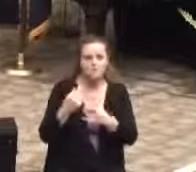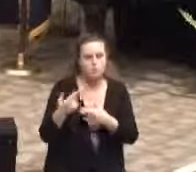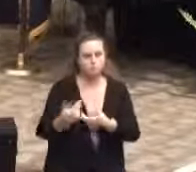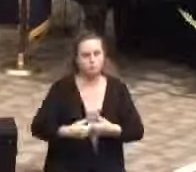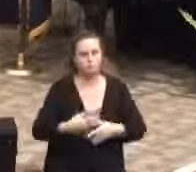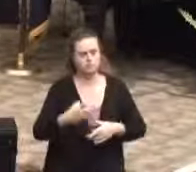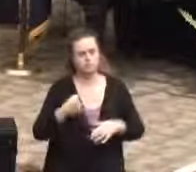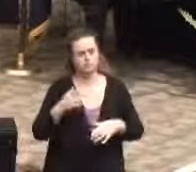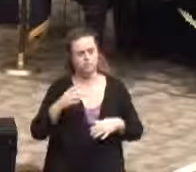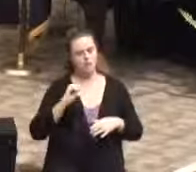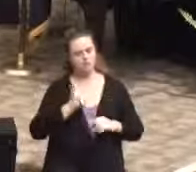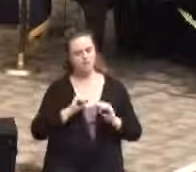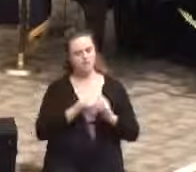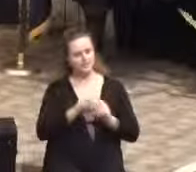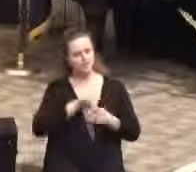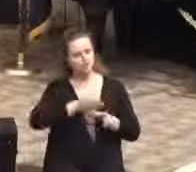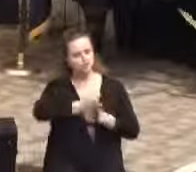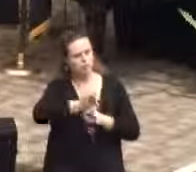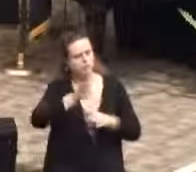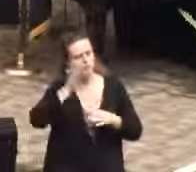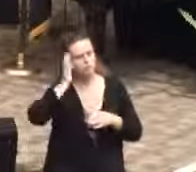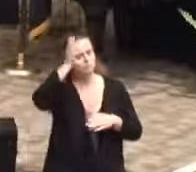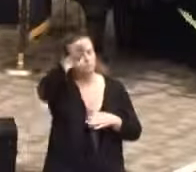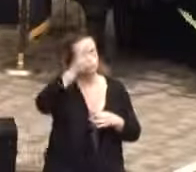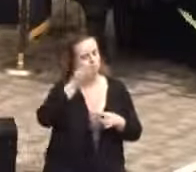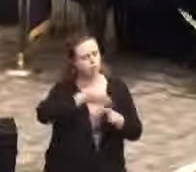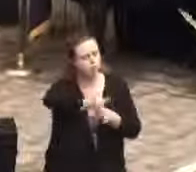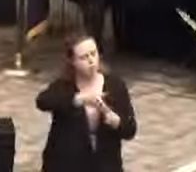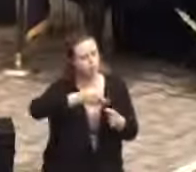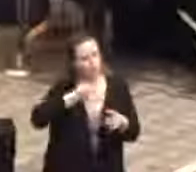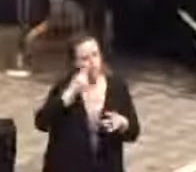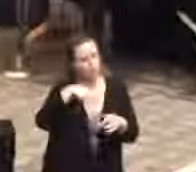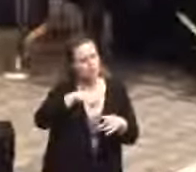professionals with the department. Thank you. Thank you.